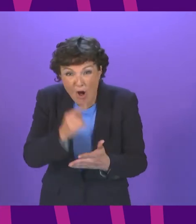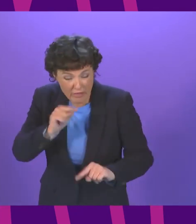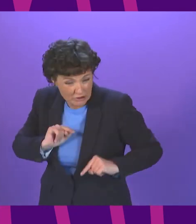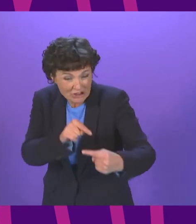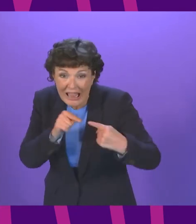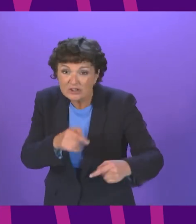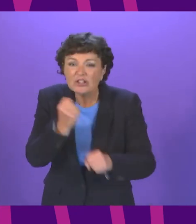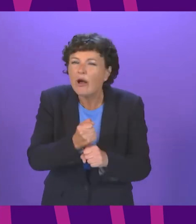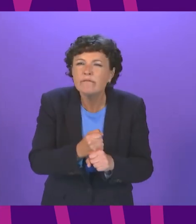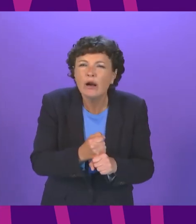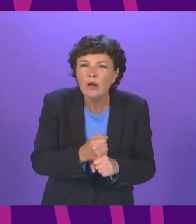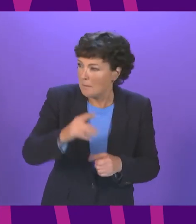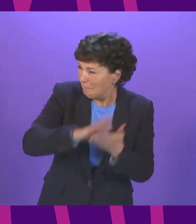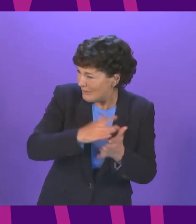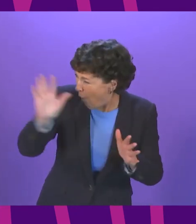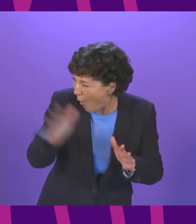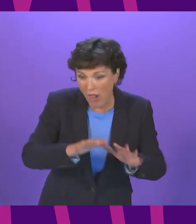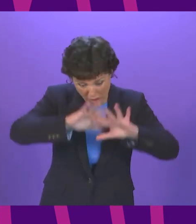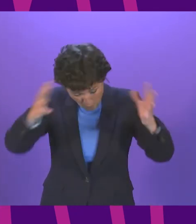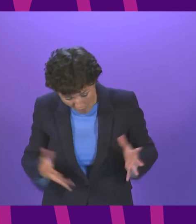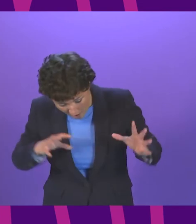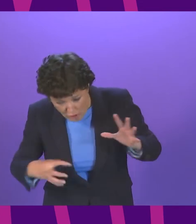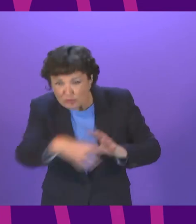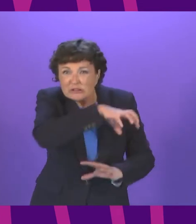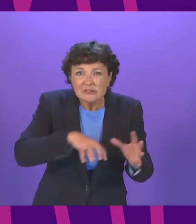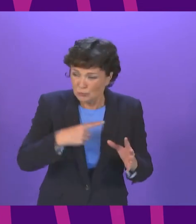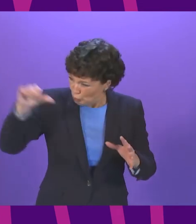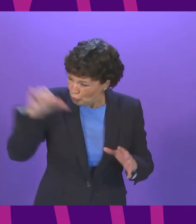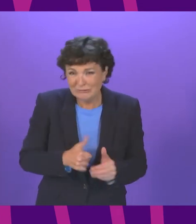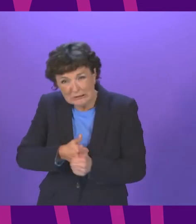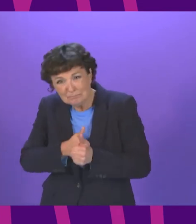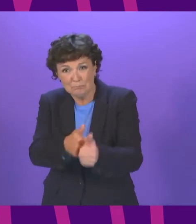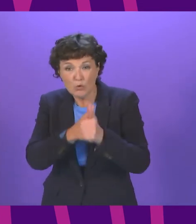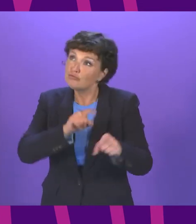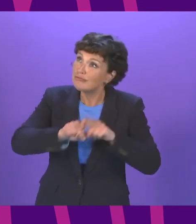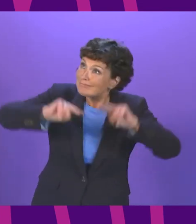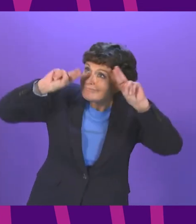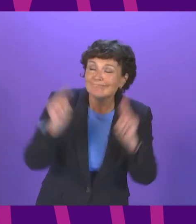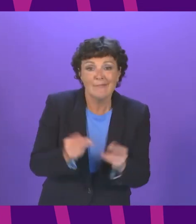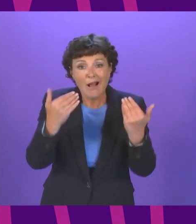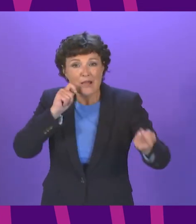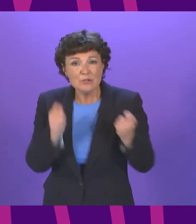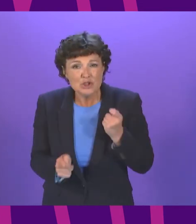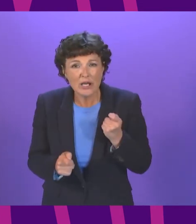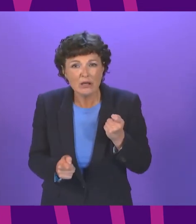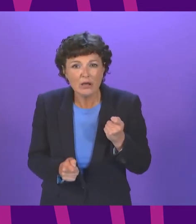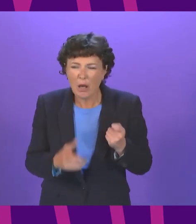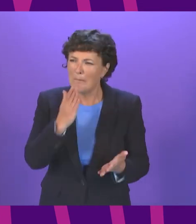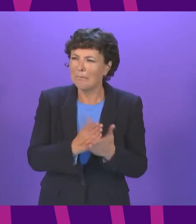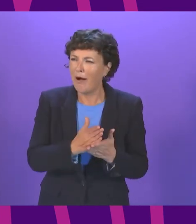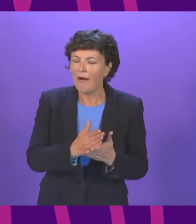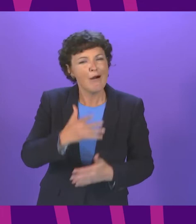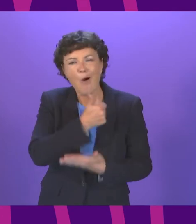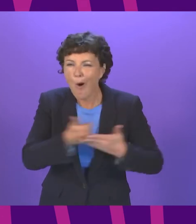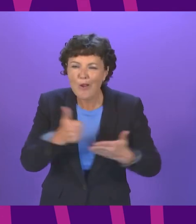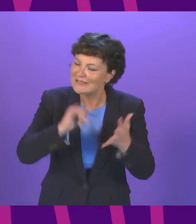emergency where every nation in this world should be that existential crisis we all face inexplicably plays second fiddle once